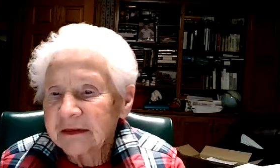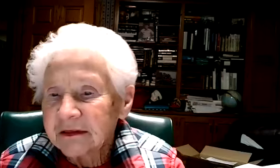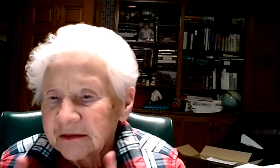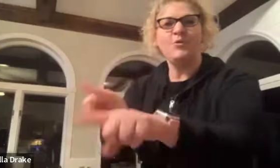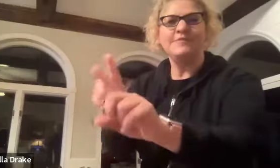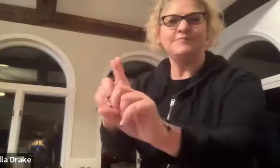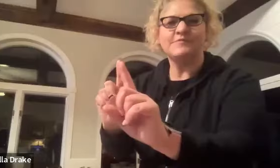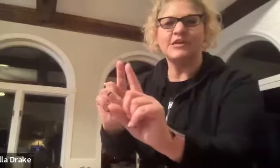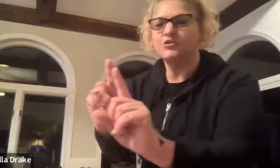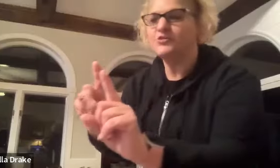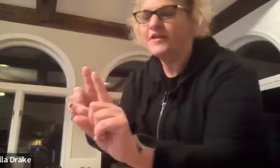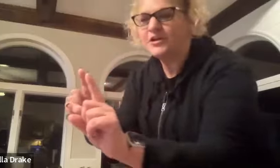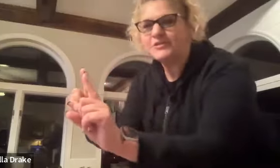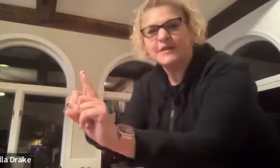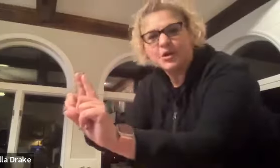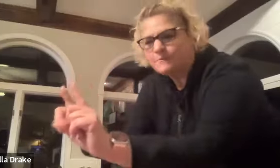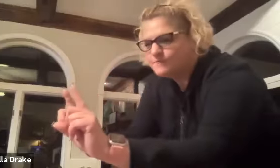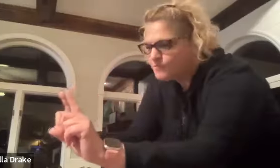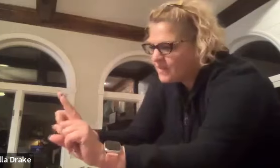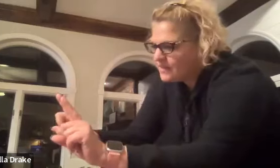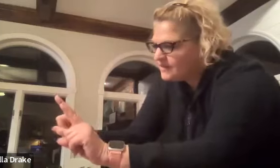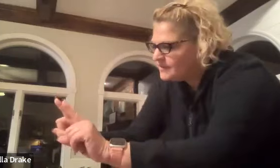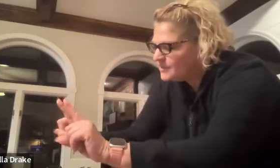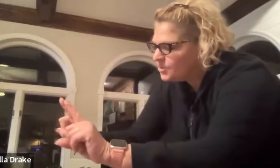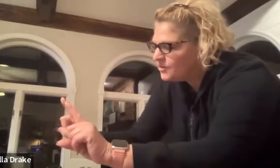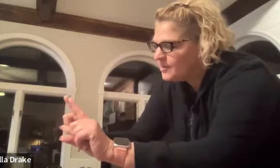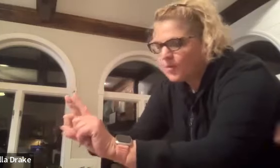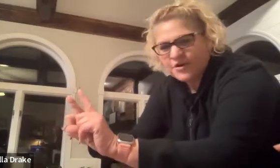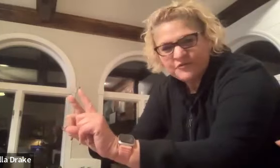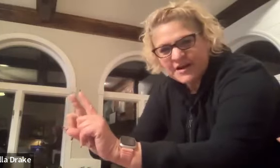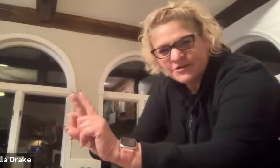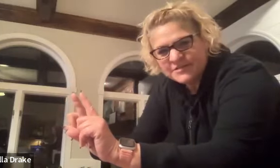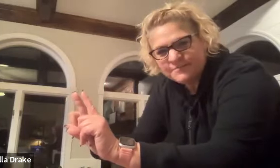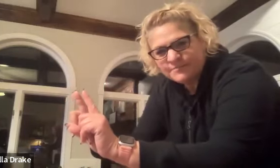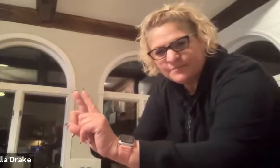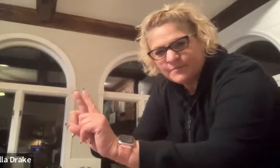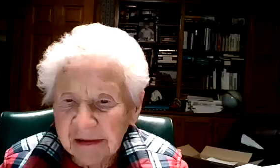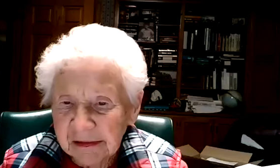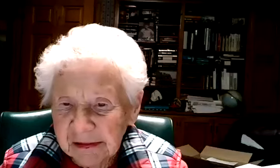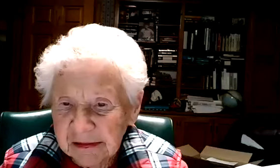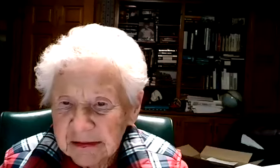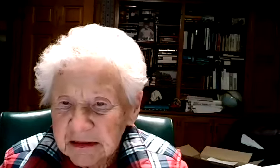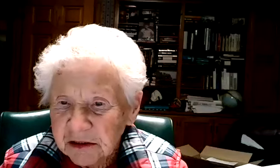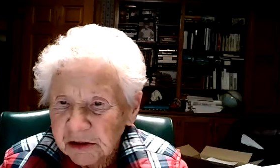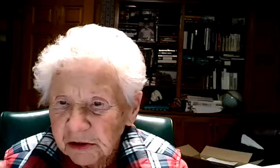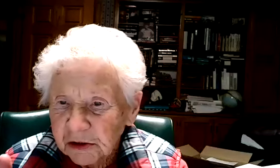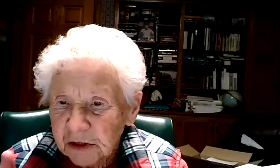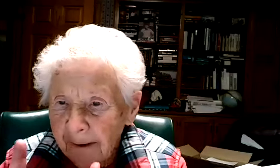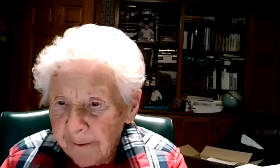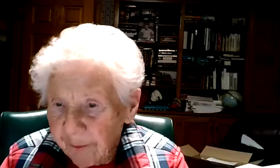go take your two fingers like your your uh pornofrankers right and just flick them down like